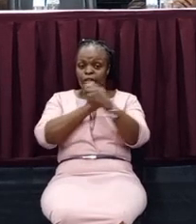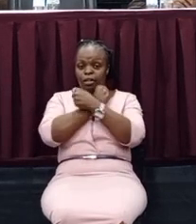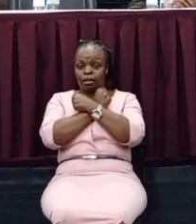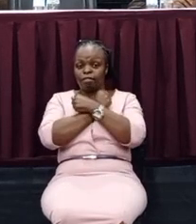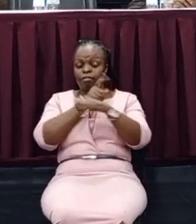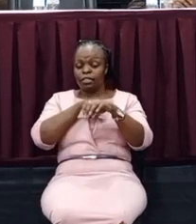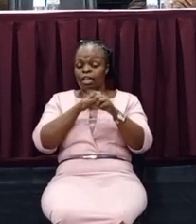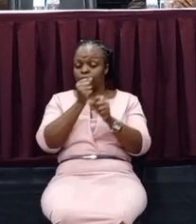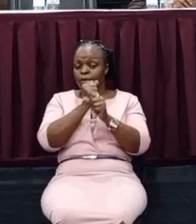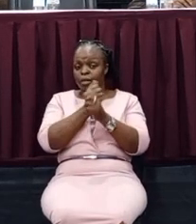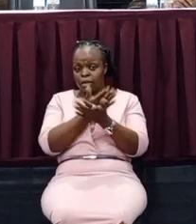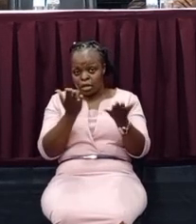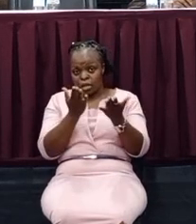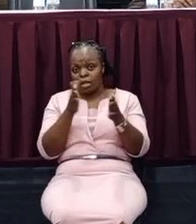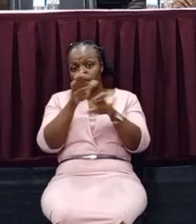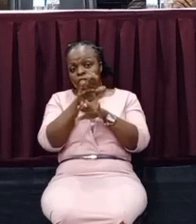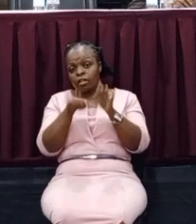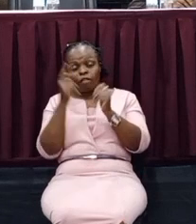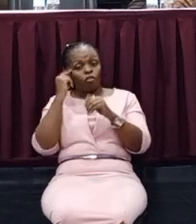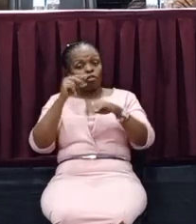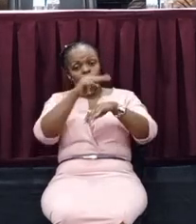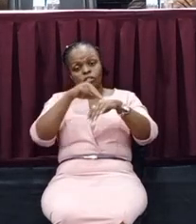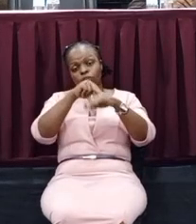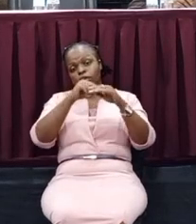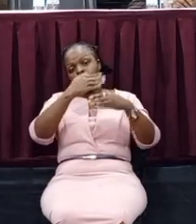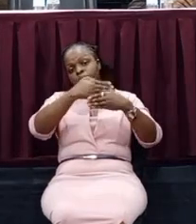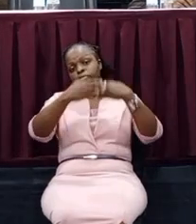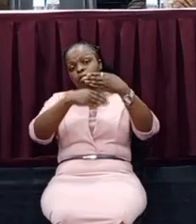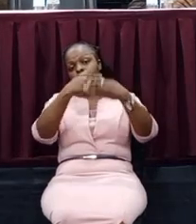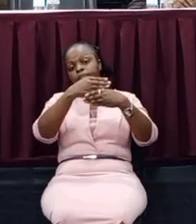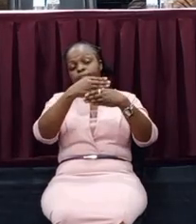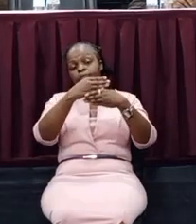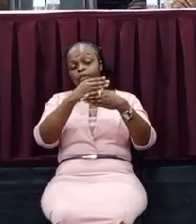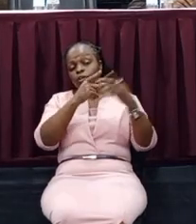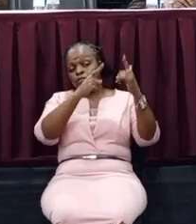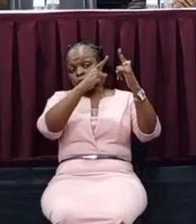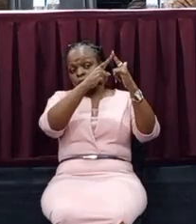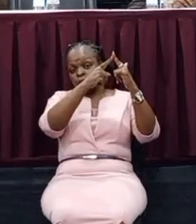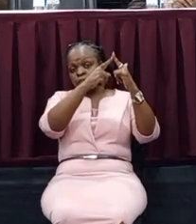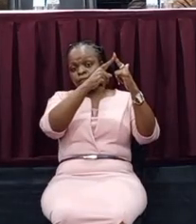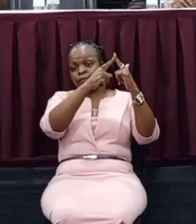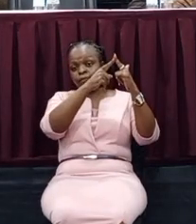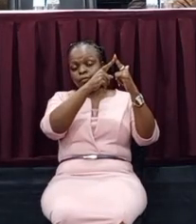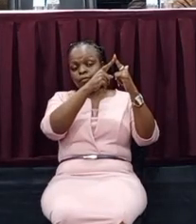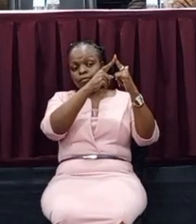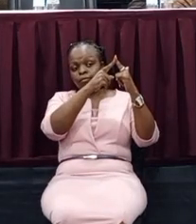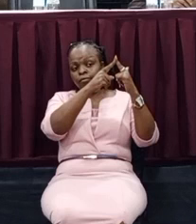anything and everything for nation-building. The objective of participation,